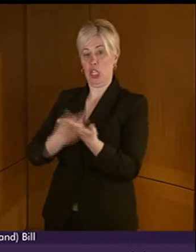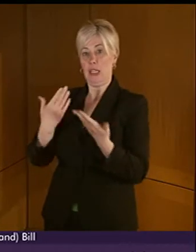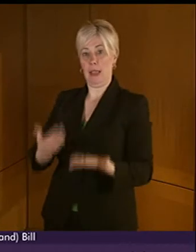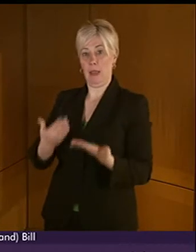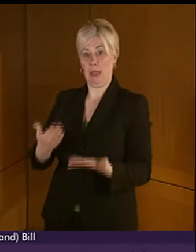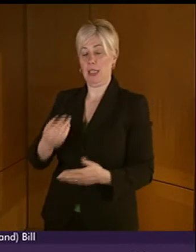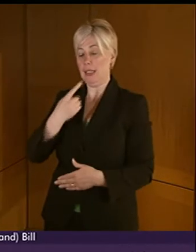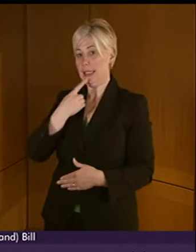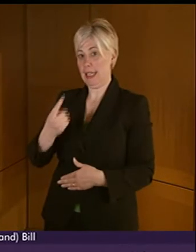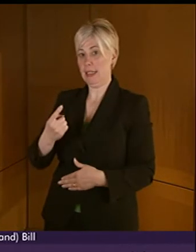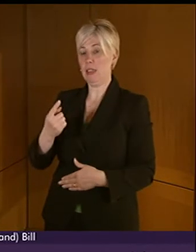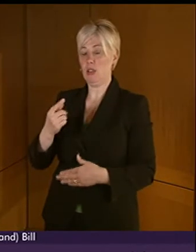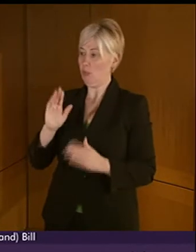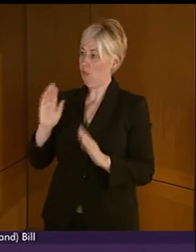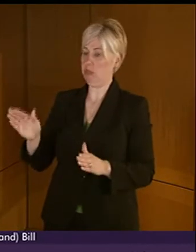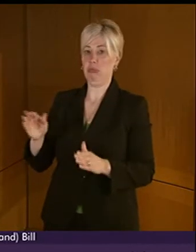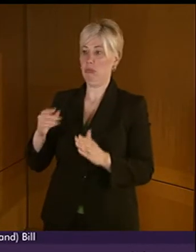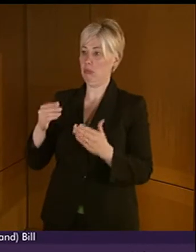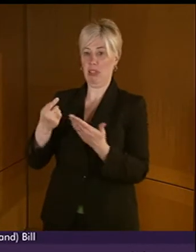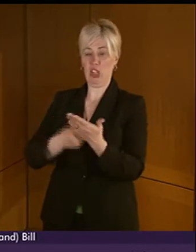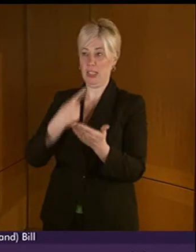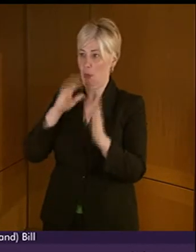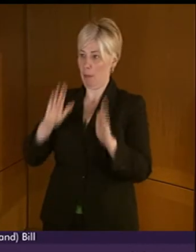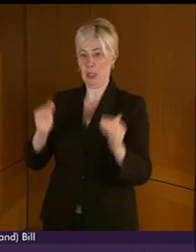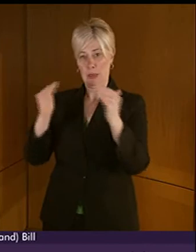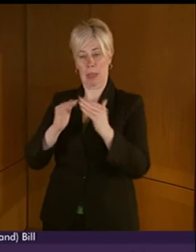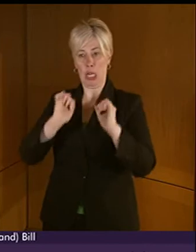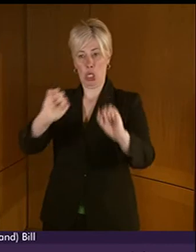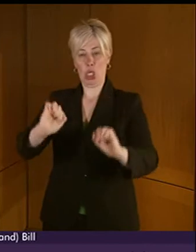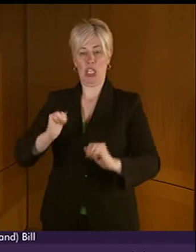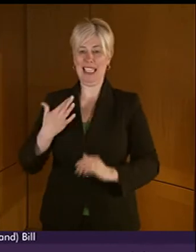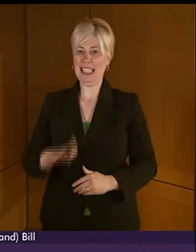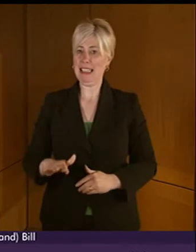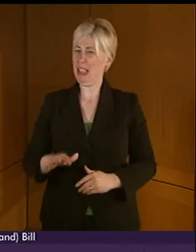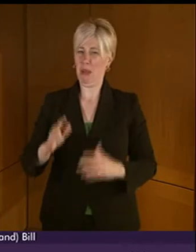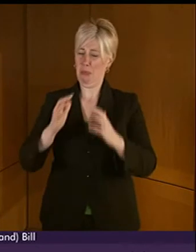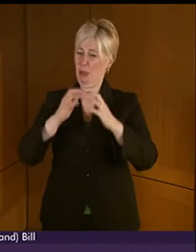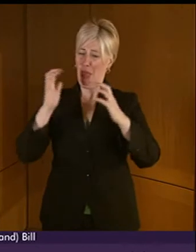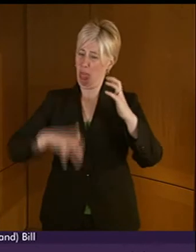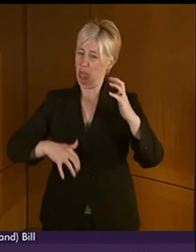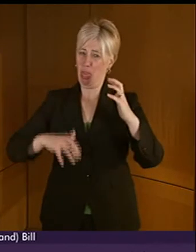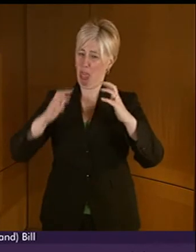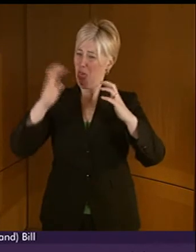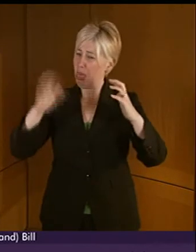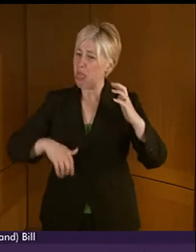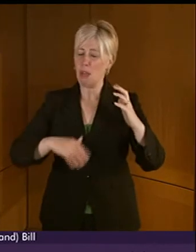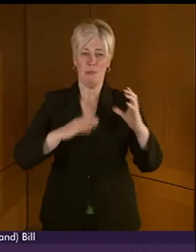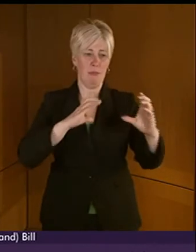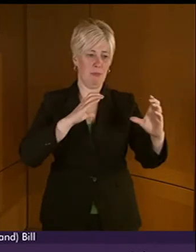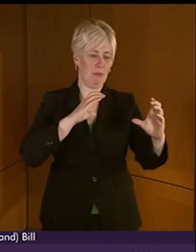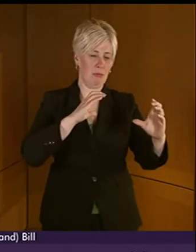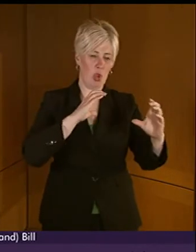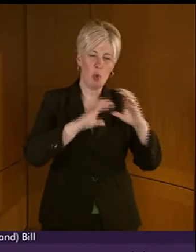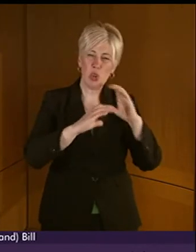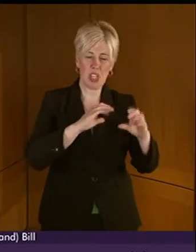service users are met but we see so often that this falls down. Communication with medical staff, education or other